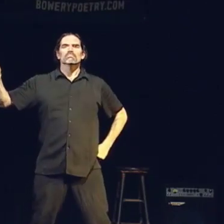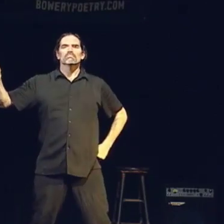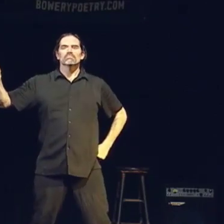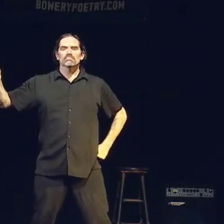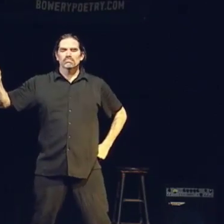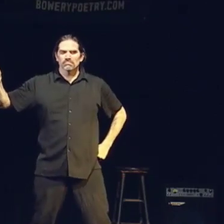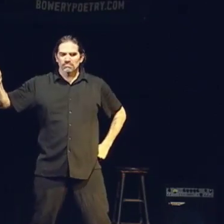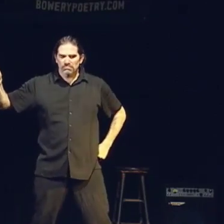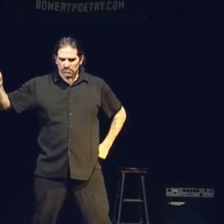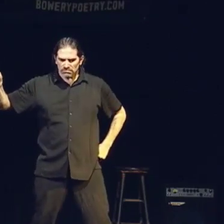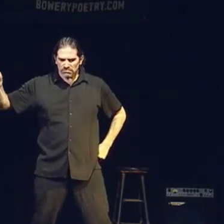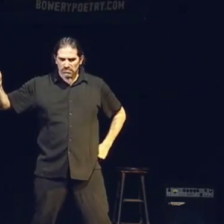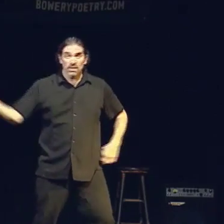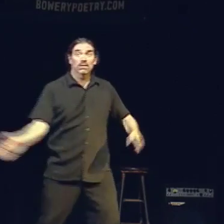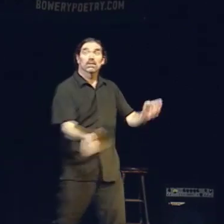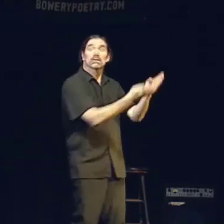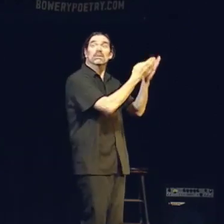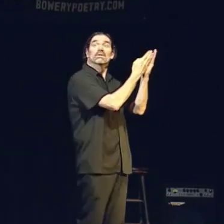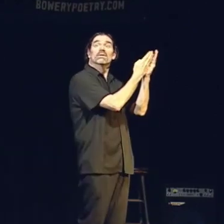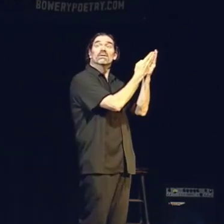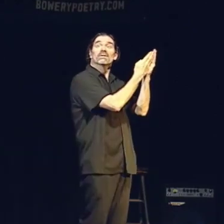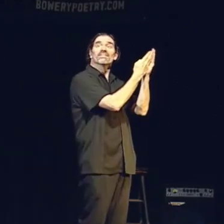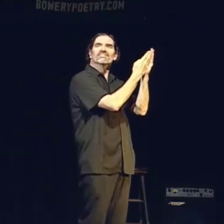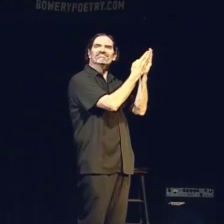He welcomes the Spaniard.